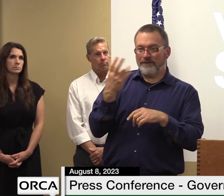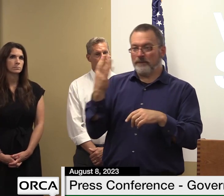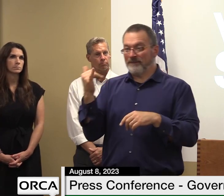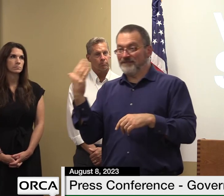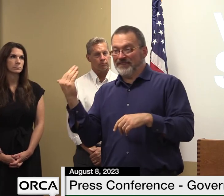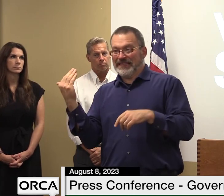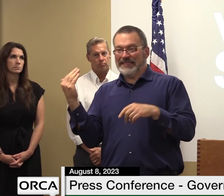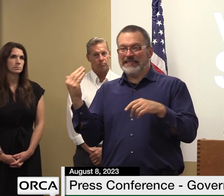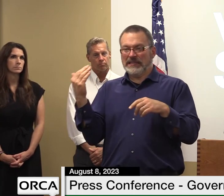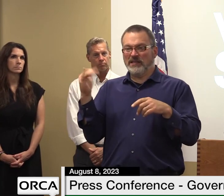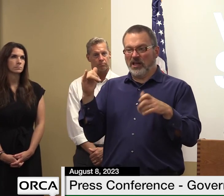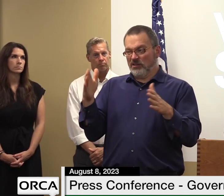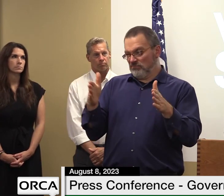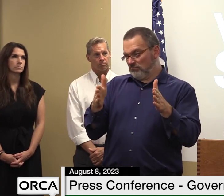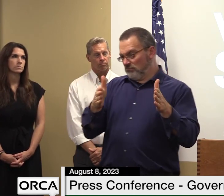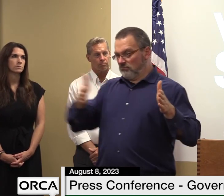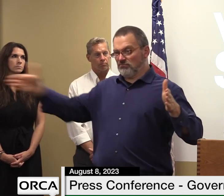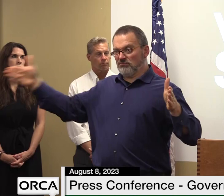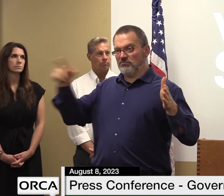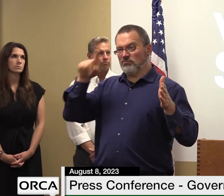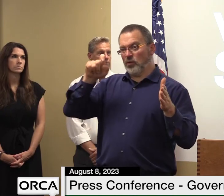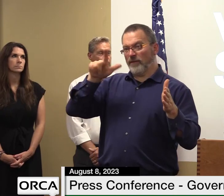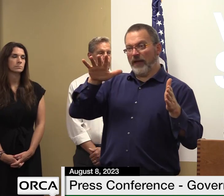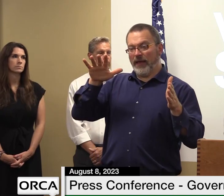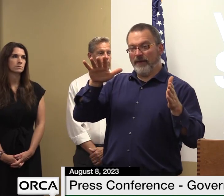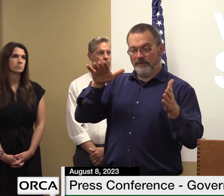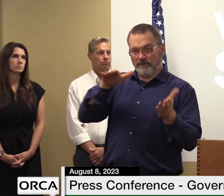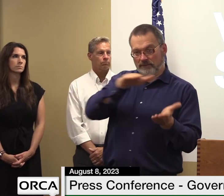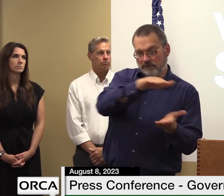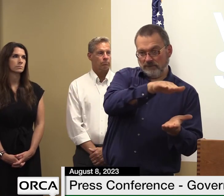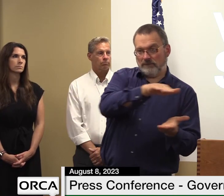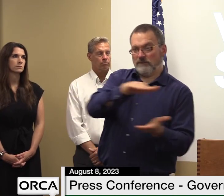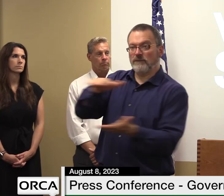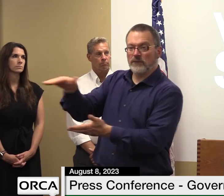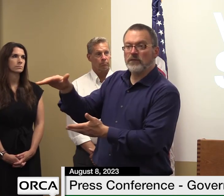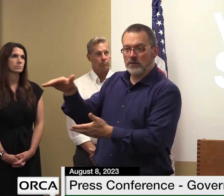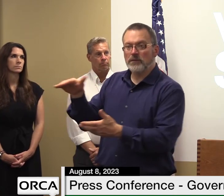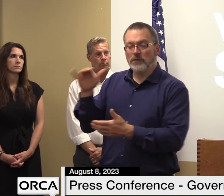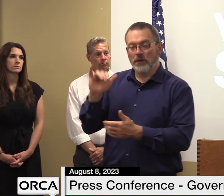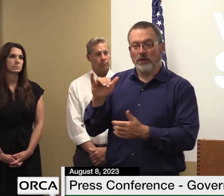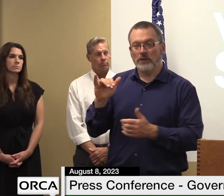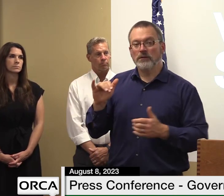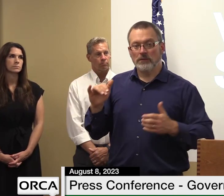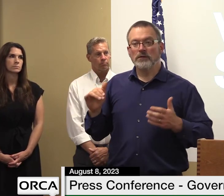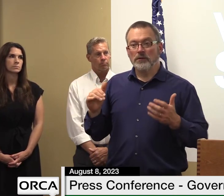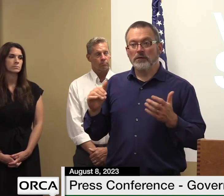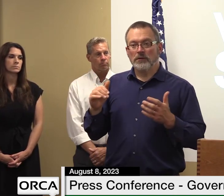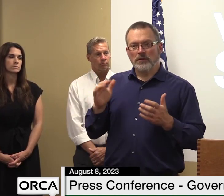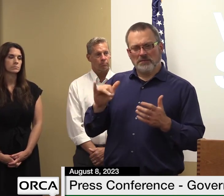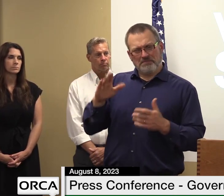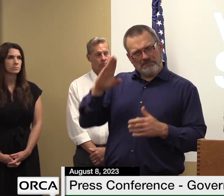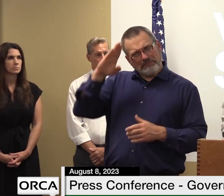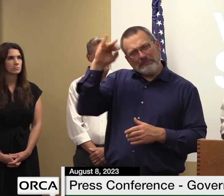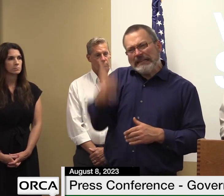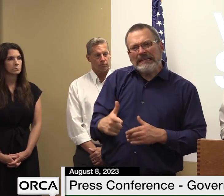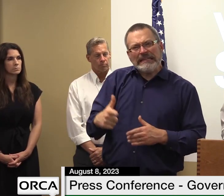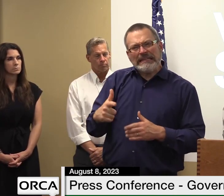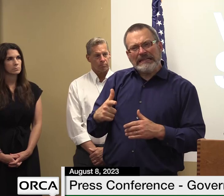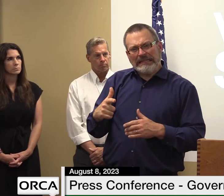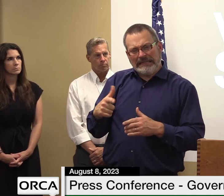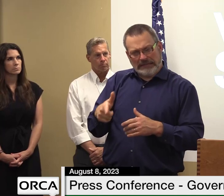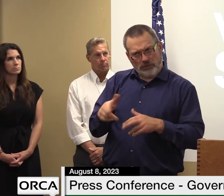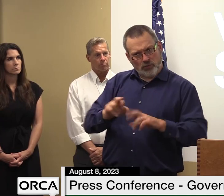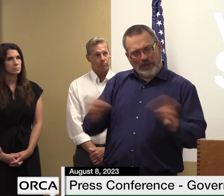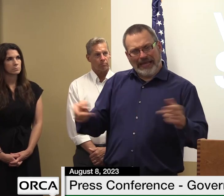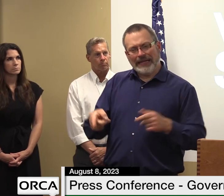feet long it is massive in size significantly larger than what was there so much so that